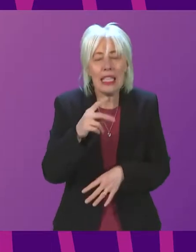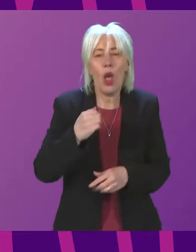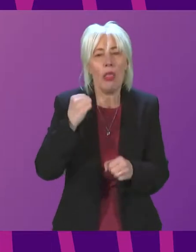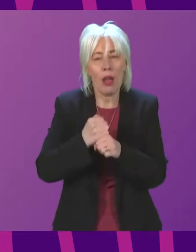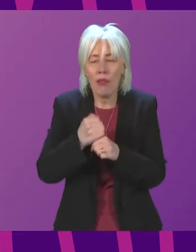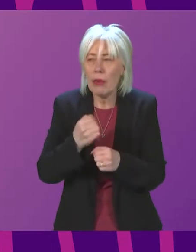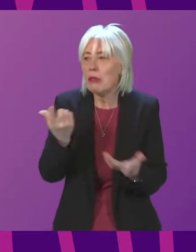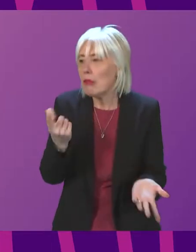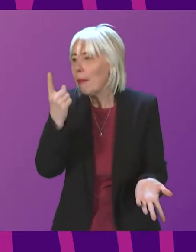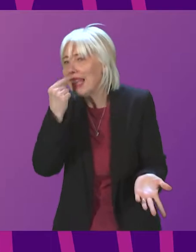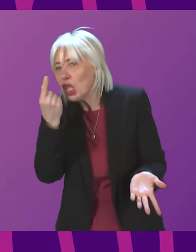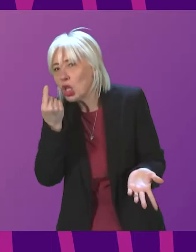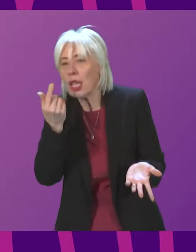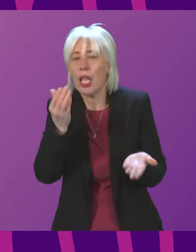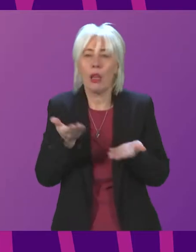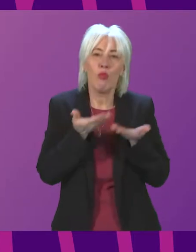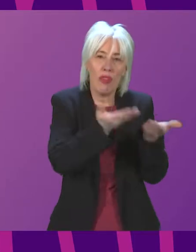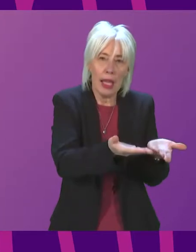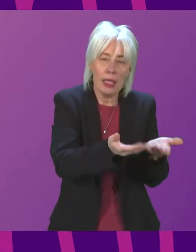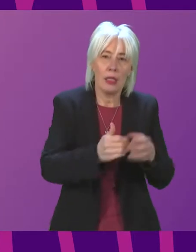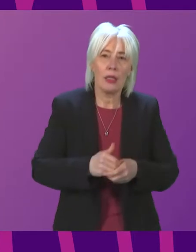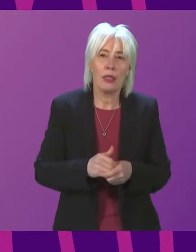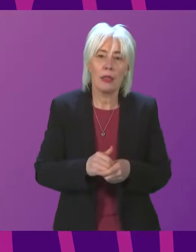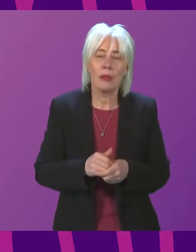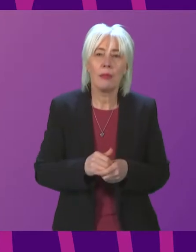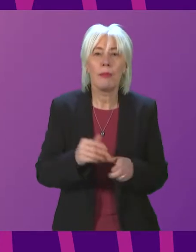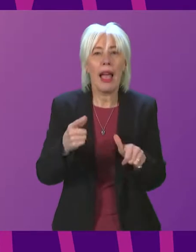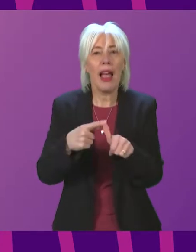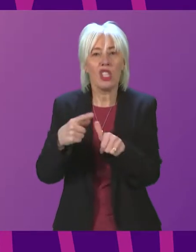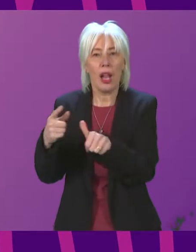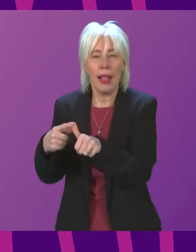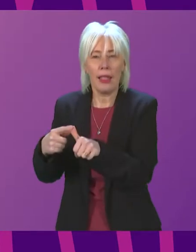we may be able to provide in that respect. Alistair Alland.